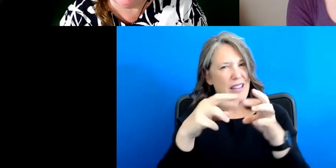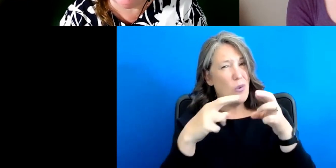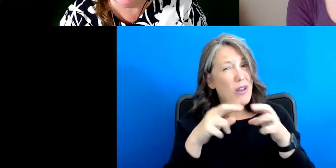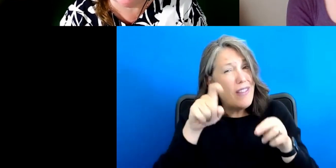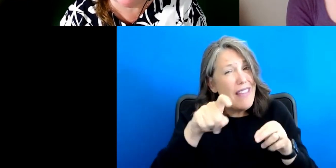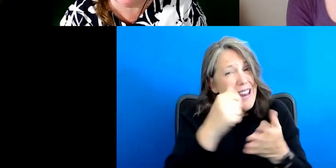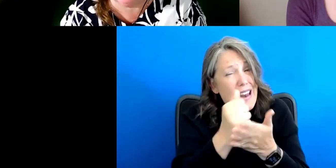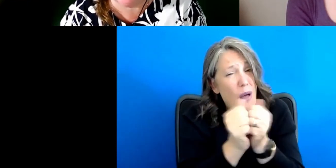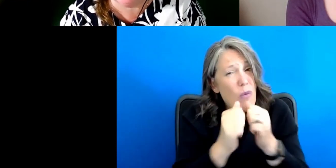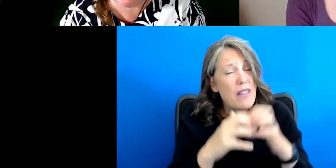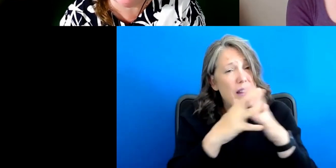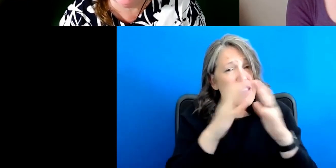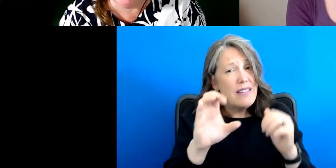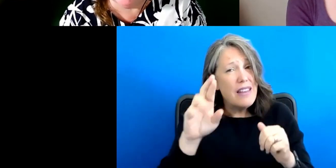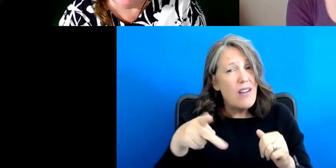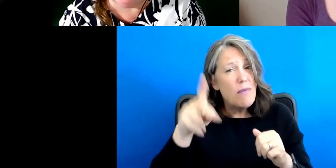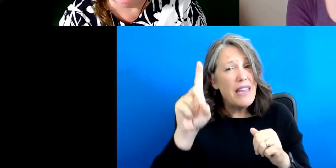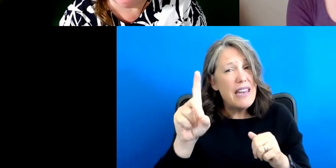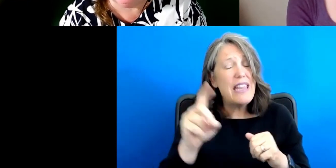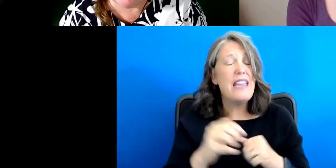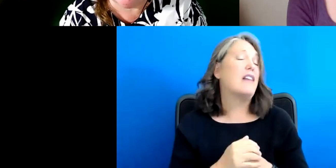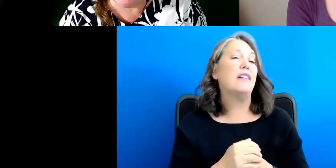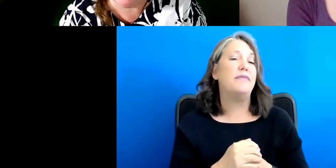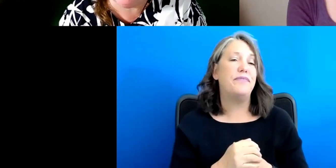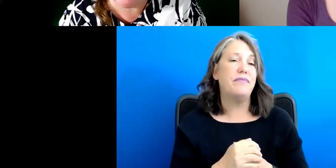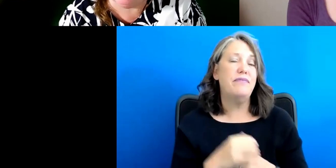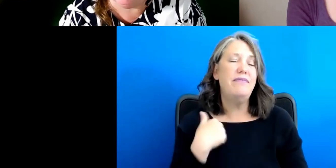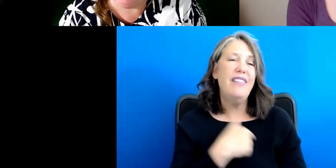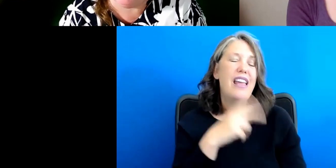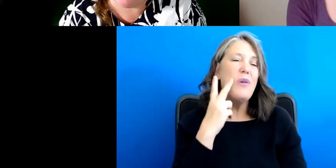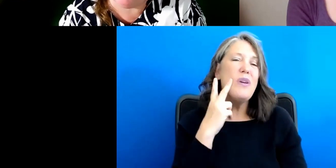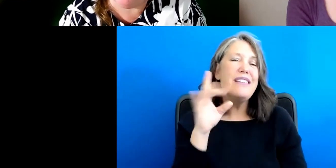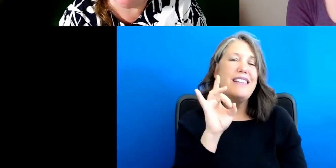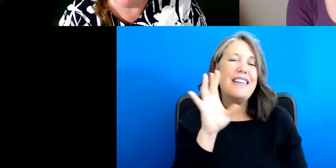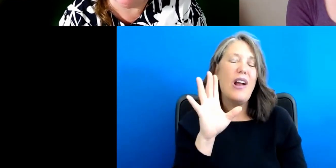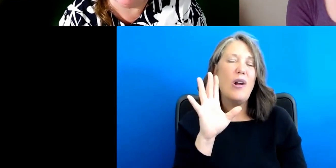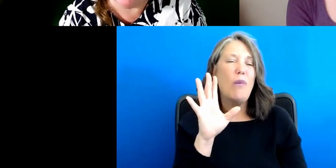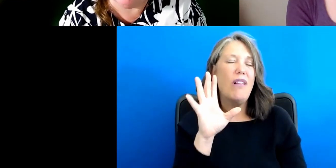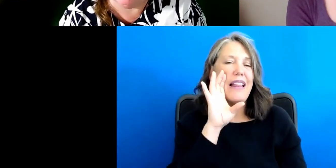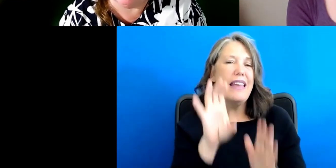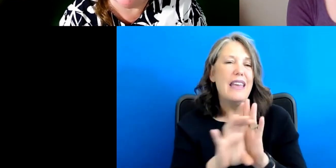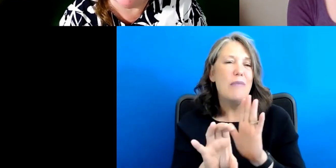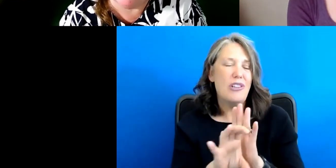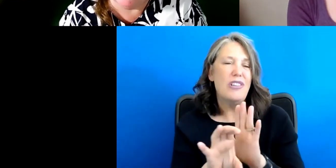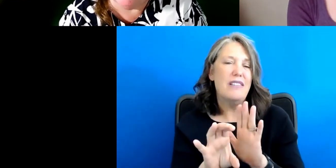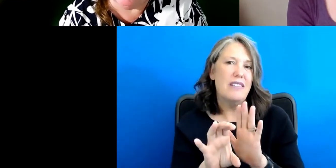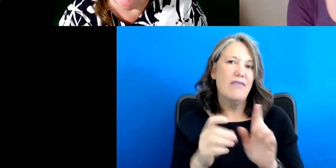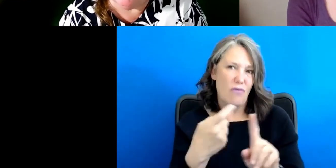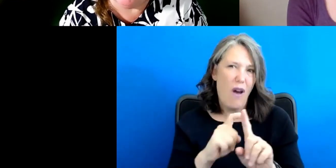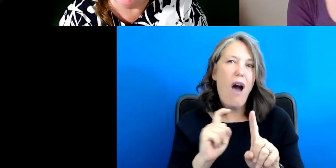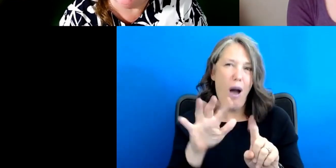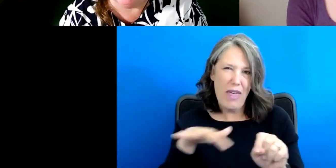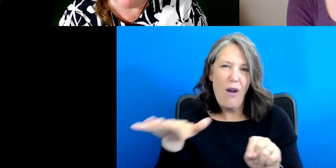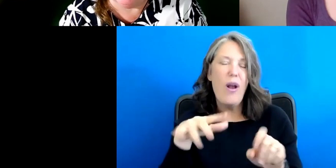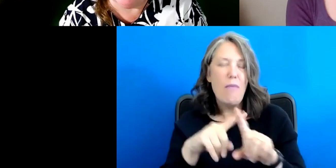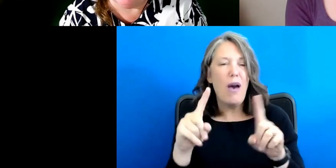with implementing the CRPD. Um, you know, we see terrible images coming out of the global south, but what